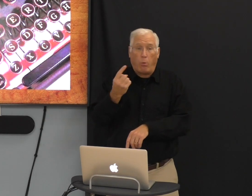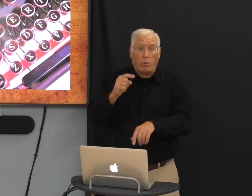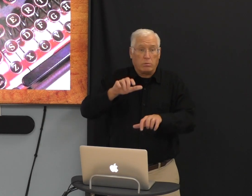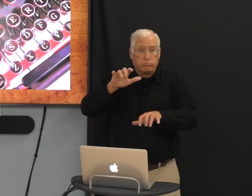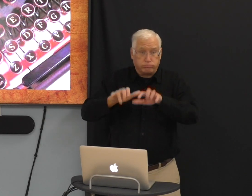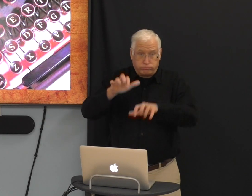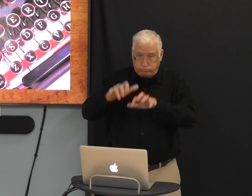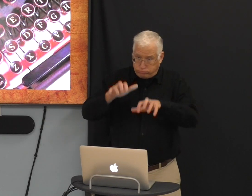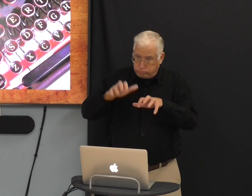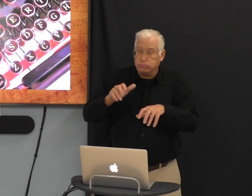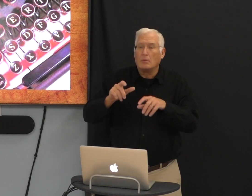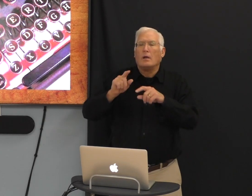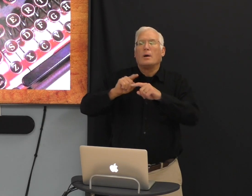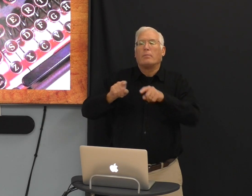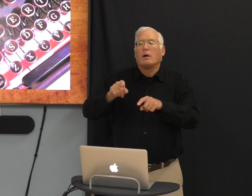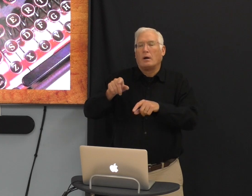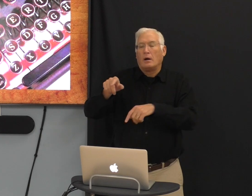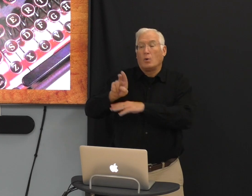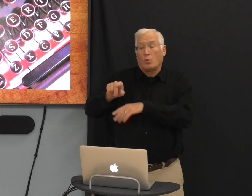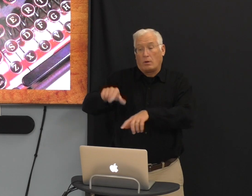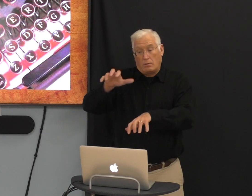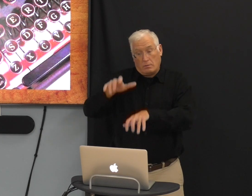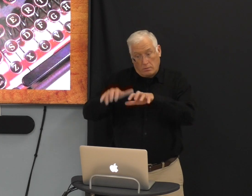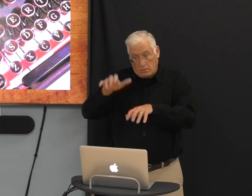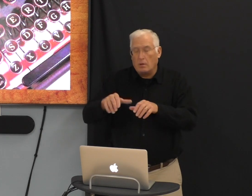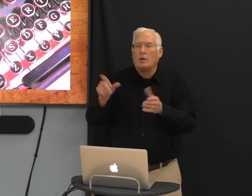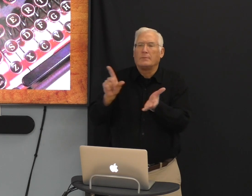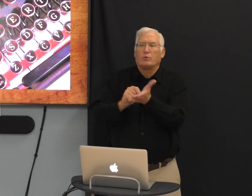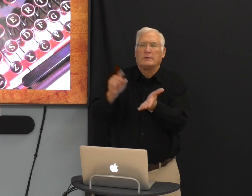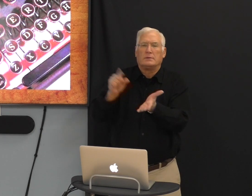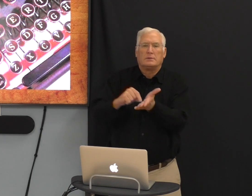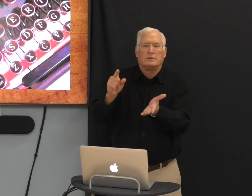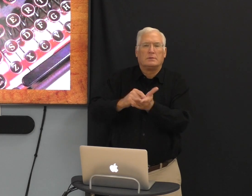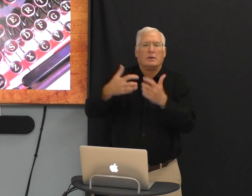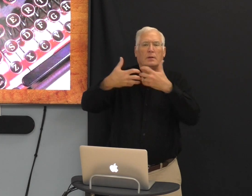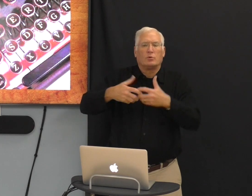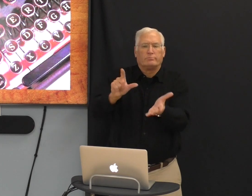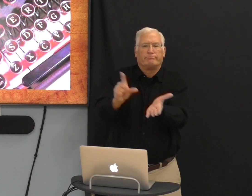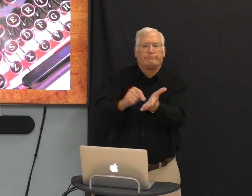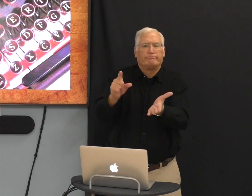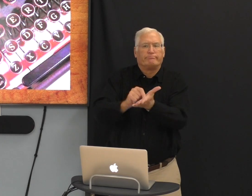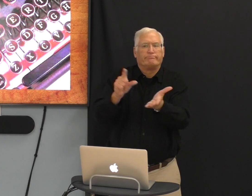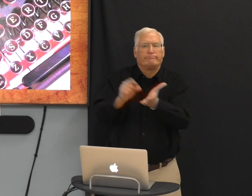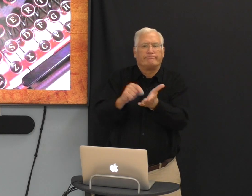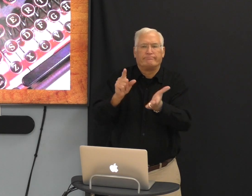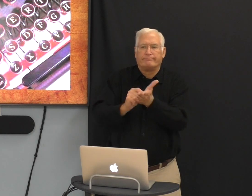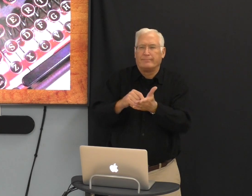But not only the typewriter, but printing press.